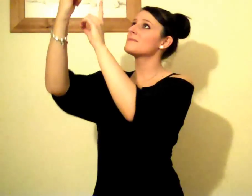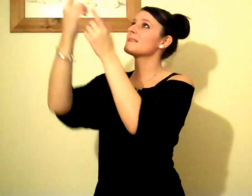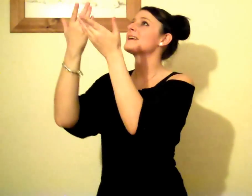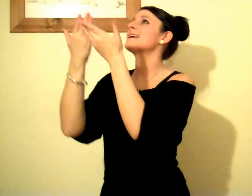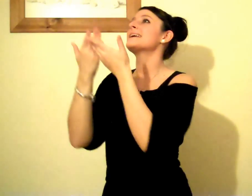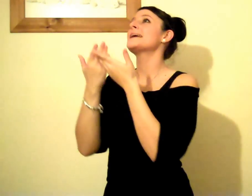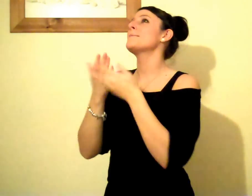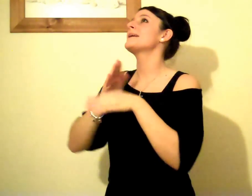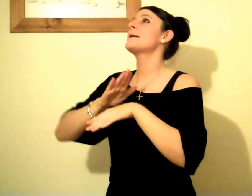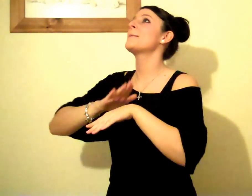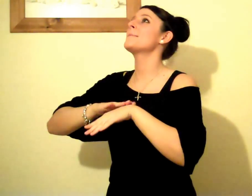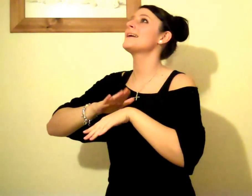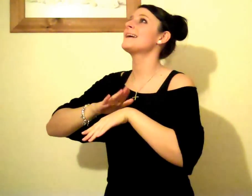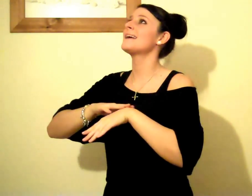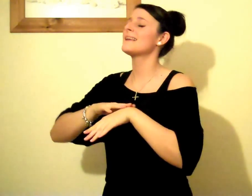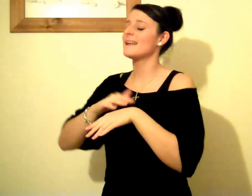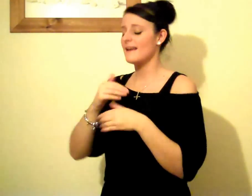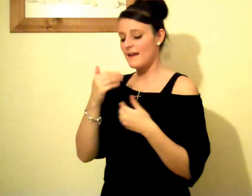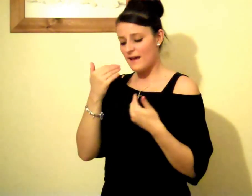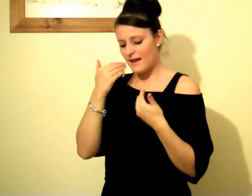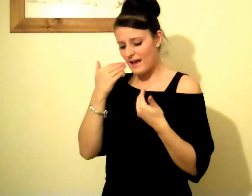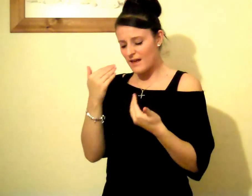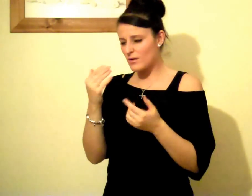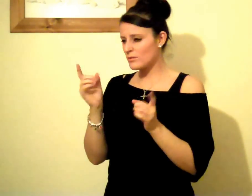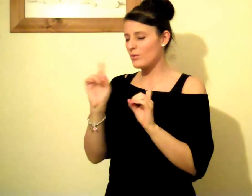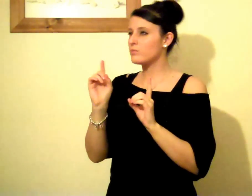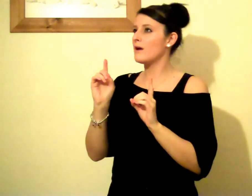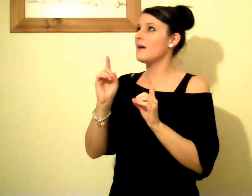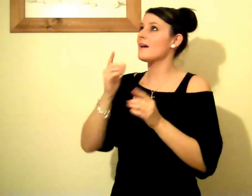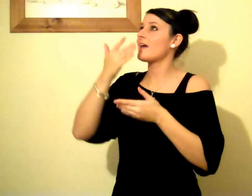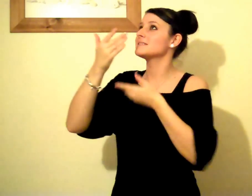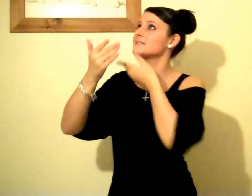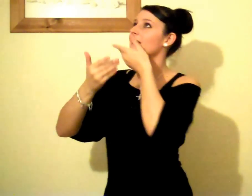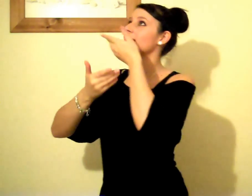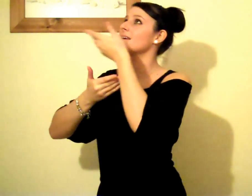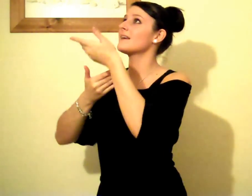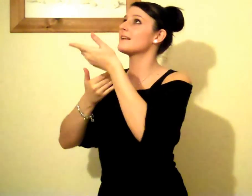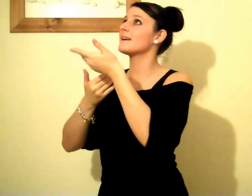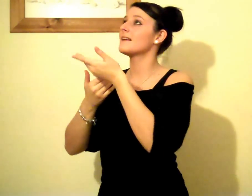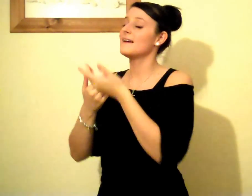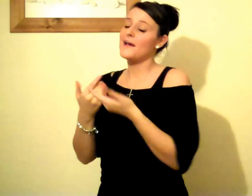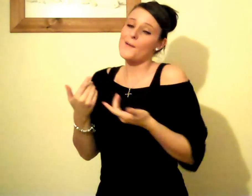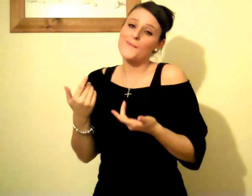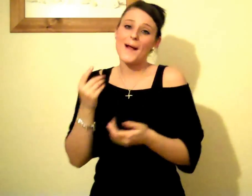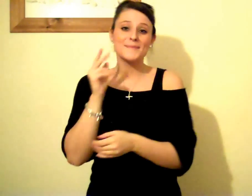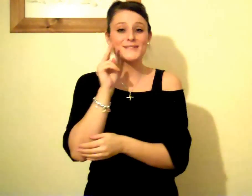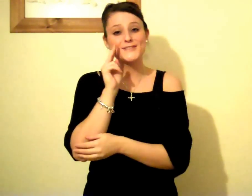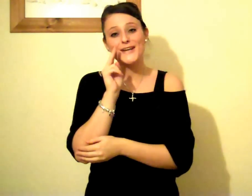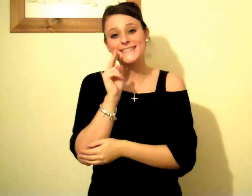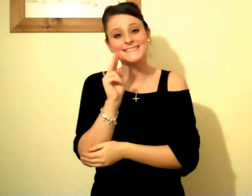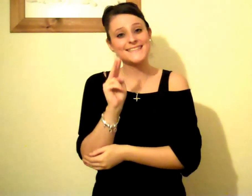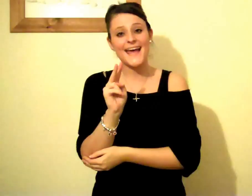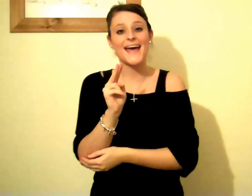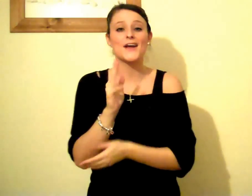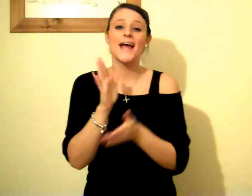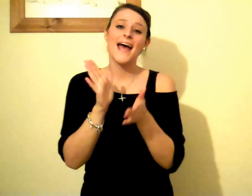Give me a minute I don't know what I'd say in it Probably just stare